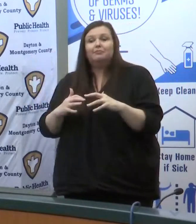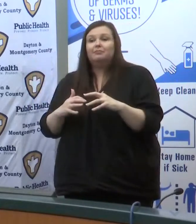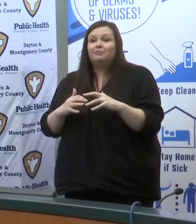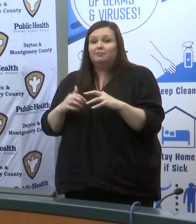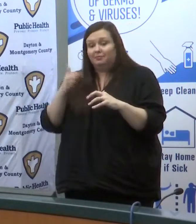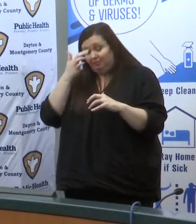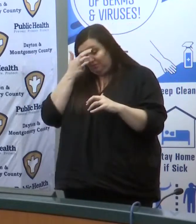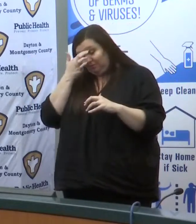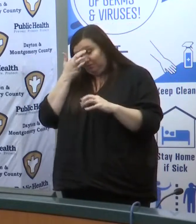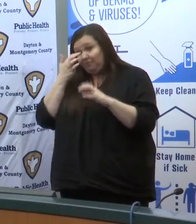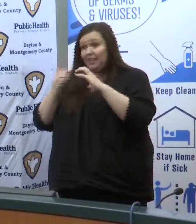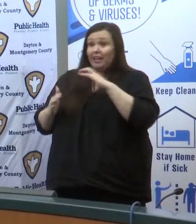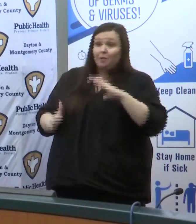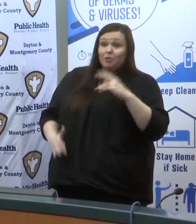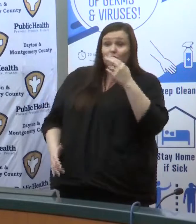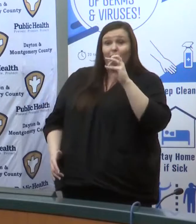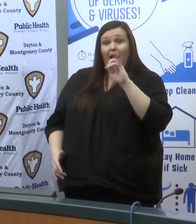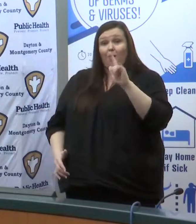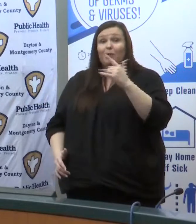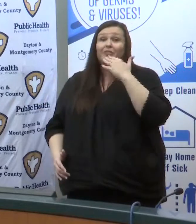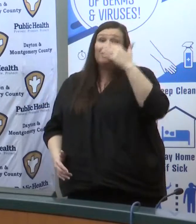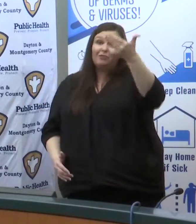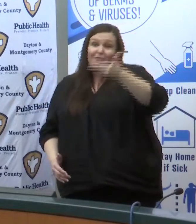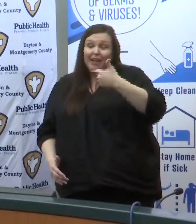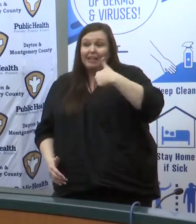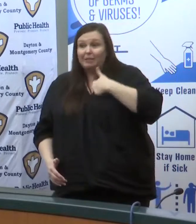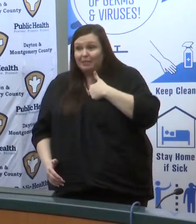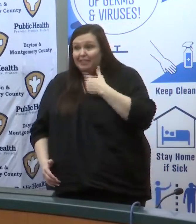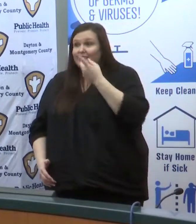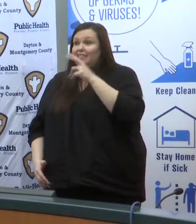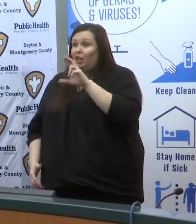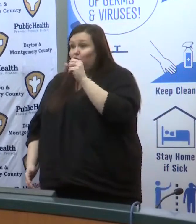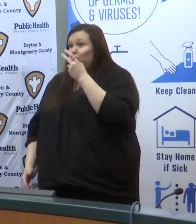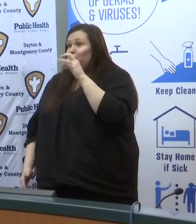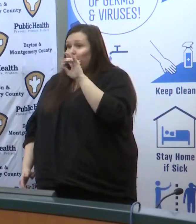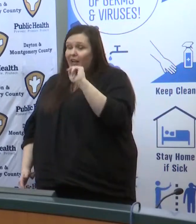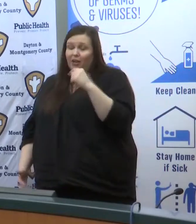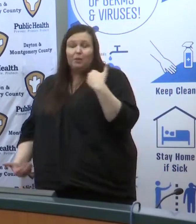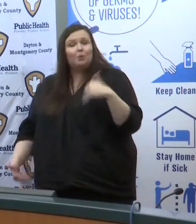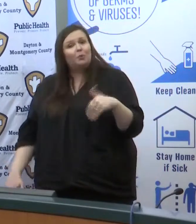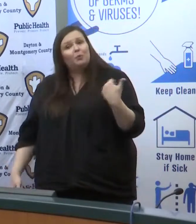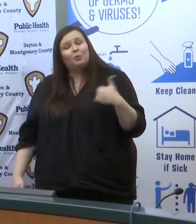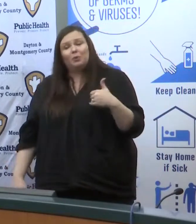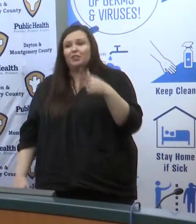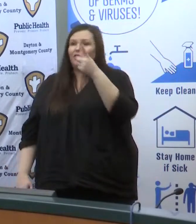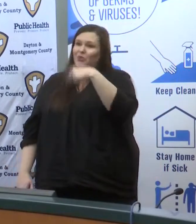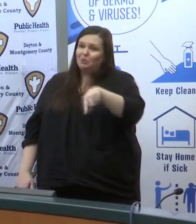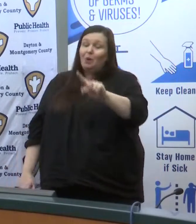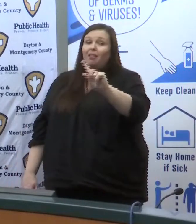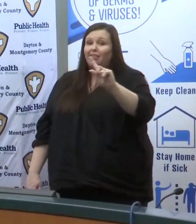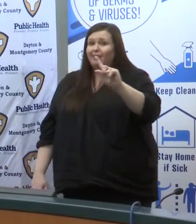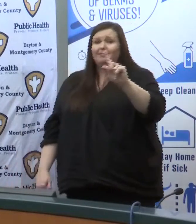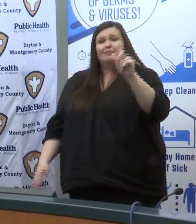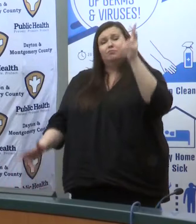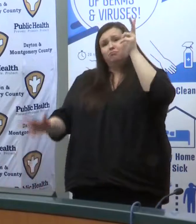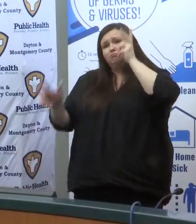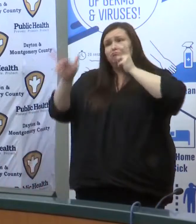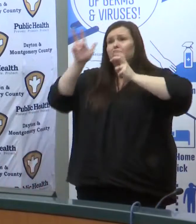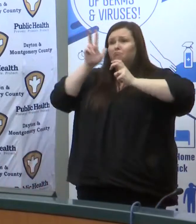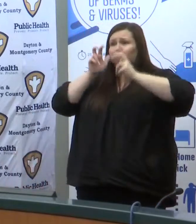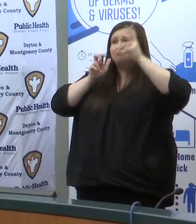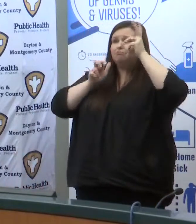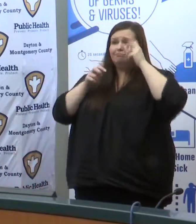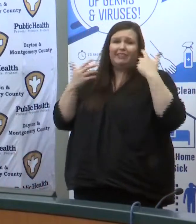commissioner howell thank you for inviting me dr sherrett um as you've already heard uh this